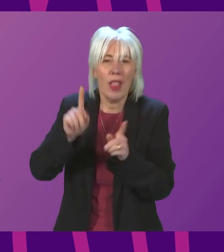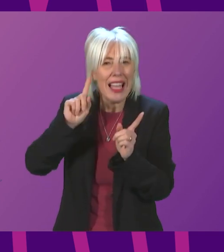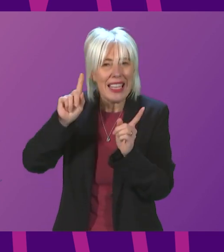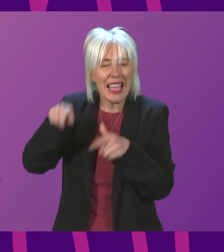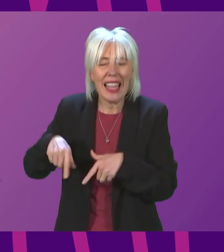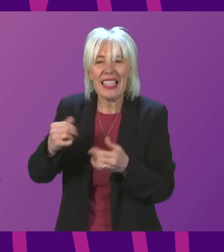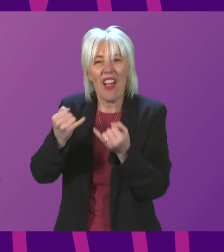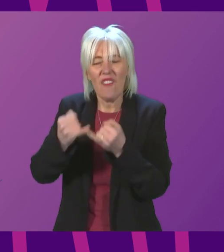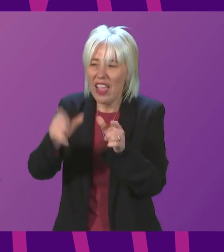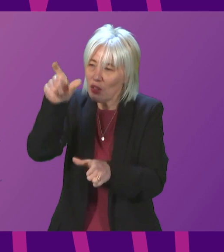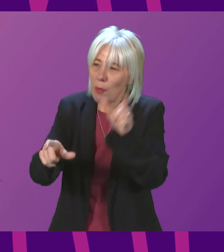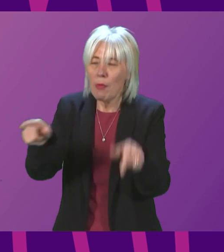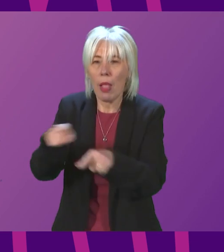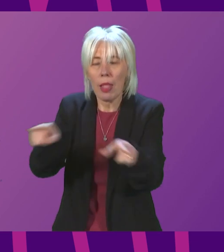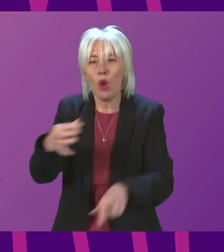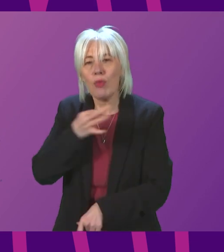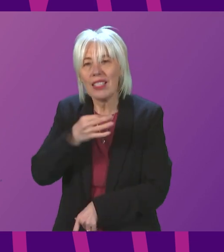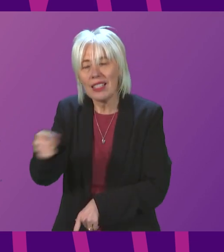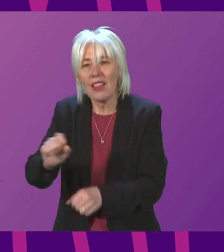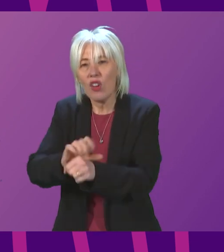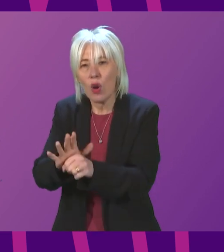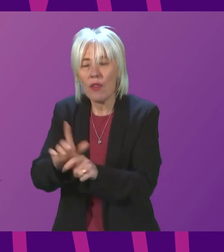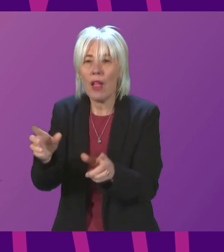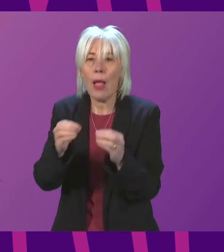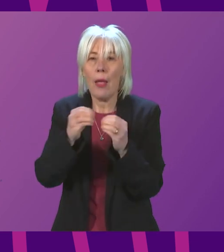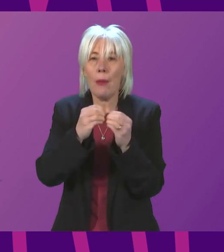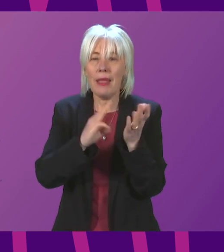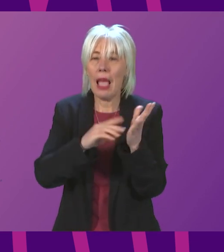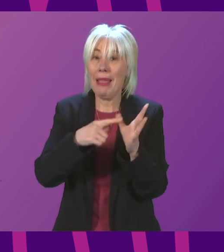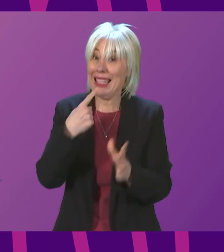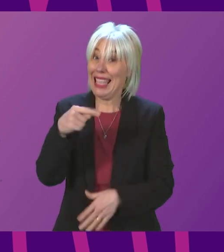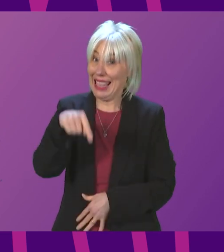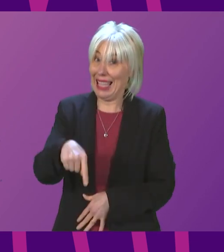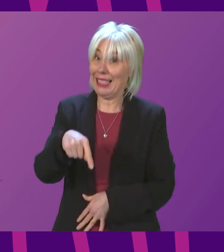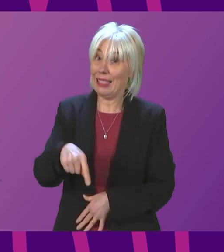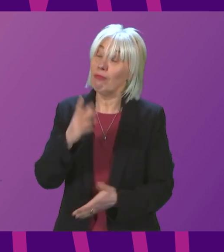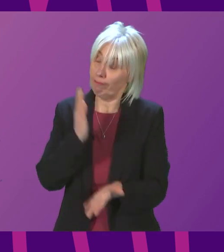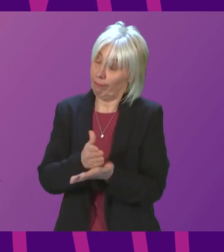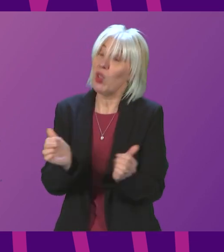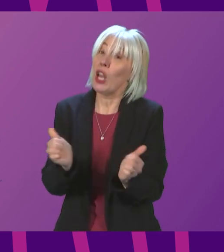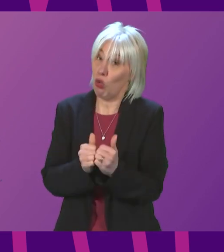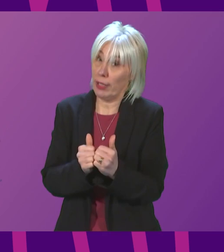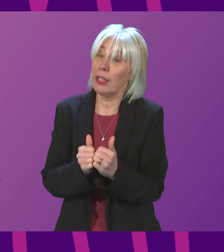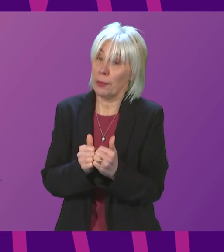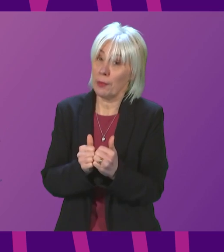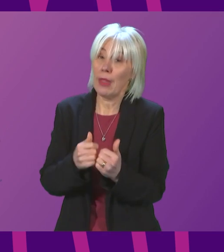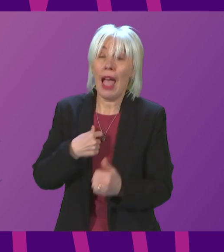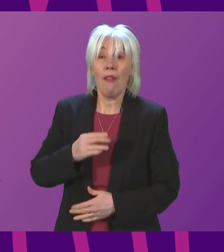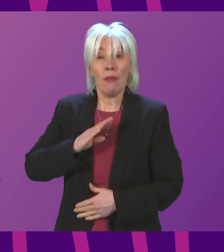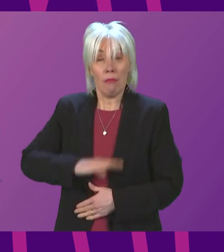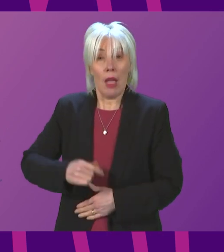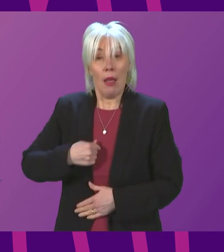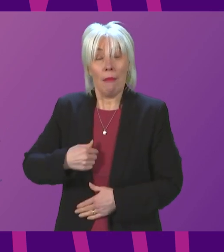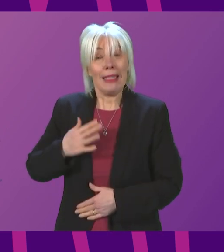those most at risk from COVID. These are the words of the BMA, and on that we can surely agree. I've always expressed a desire,